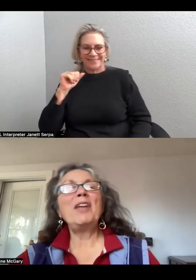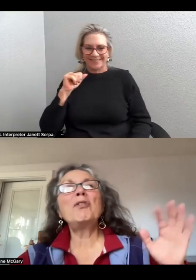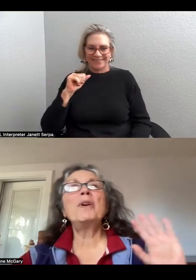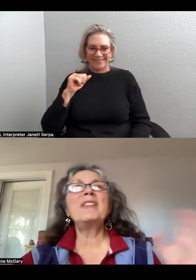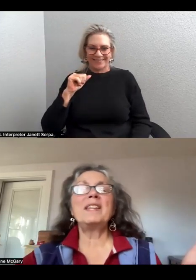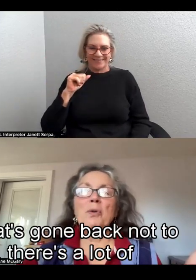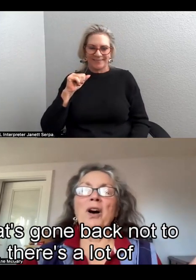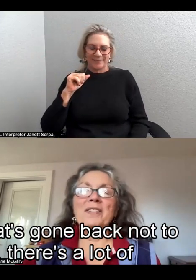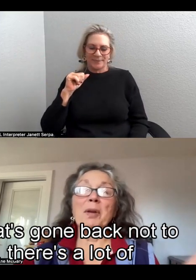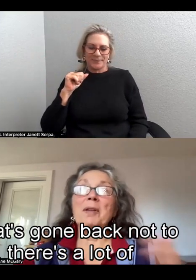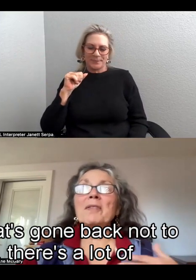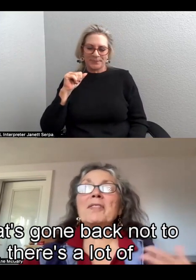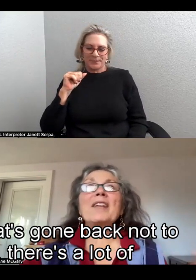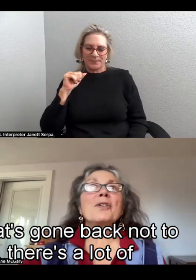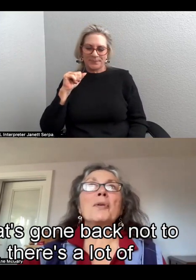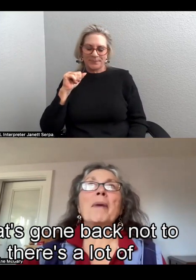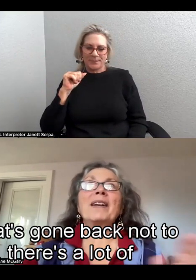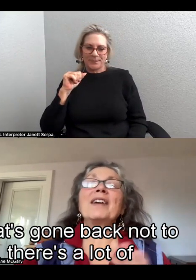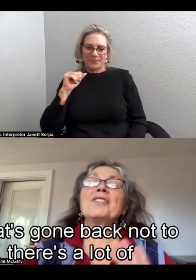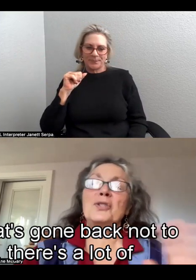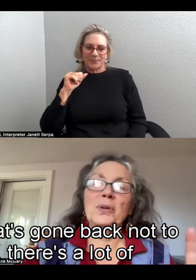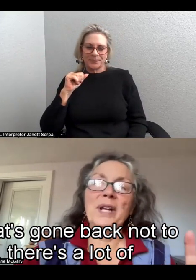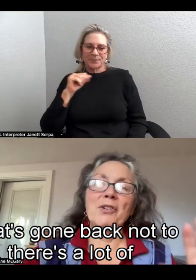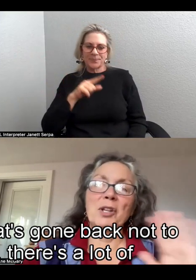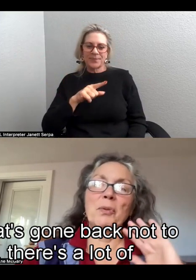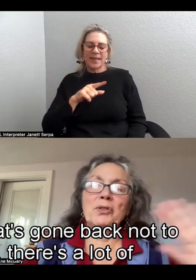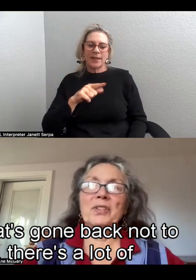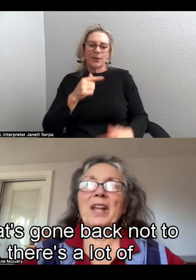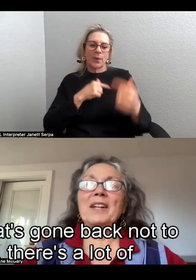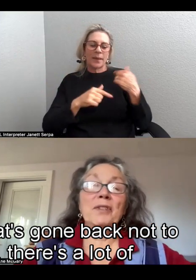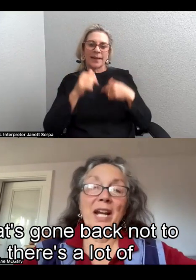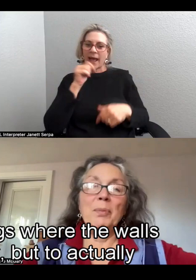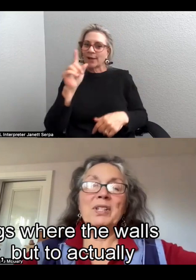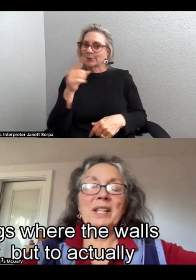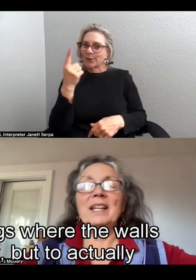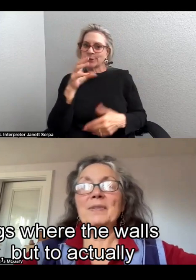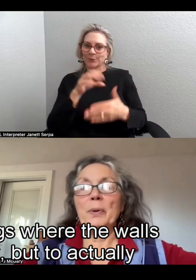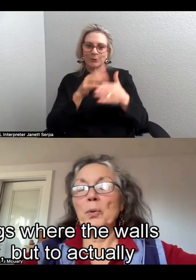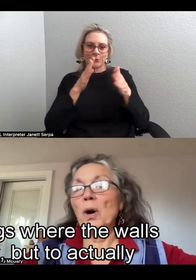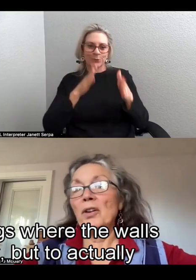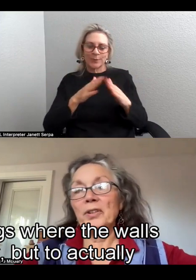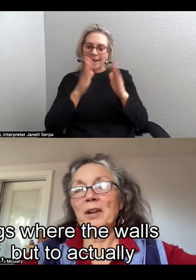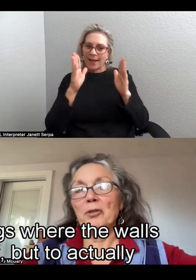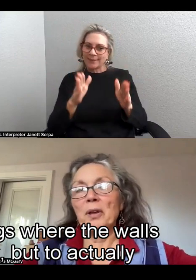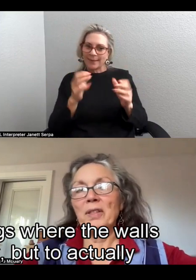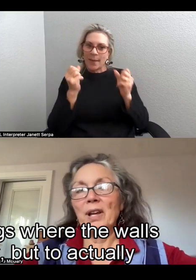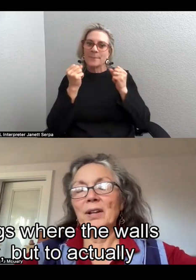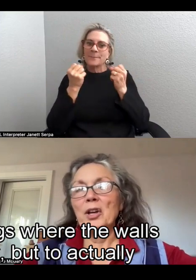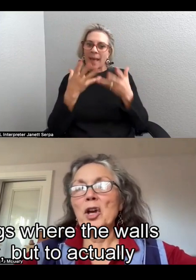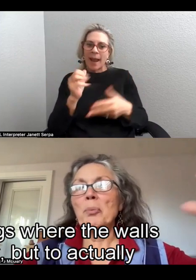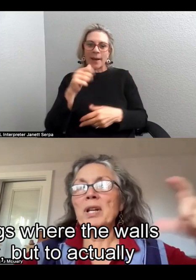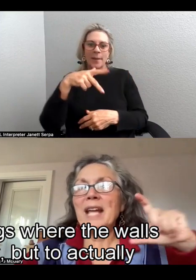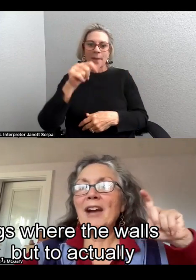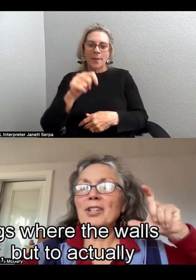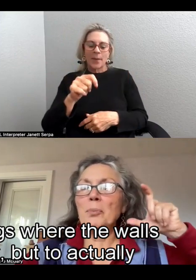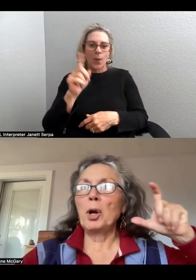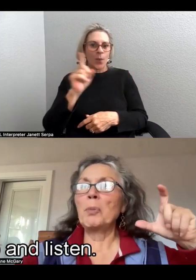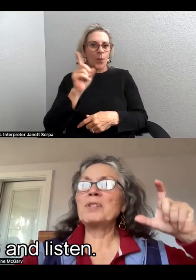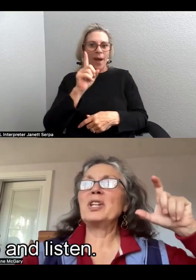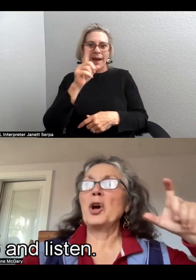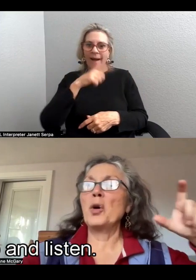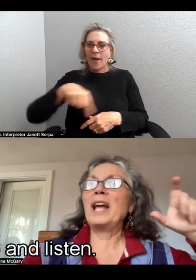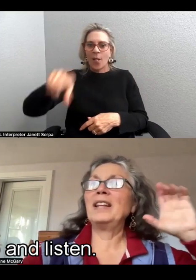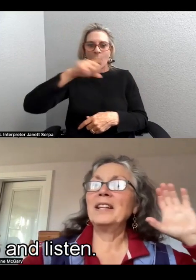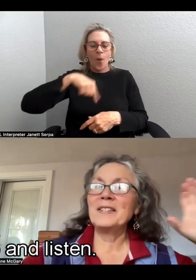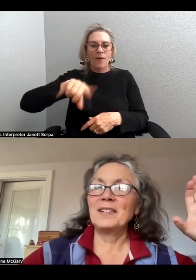Yeah, but in walls, mean, that's gone back, not just student housing, but there's a lot of tenements and things where the walls are not very thick. But to actually